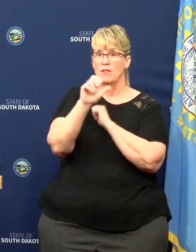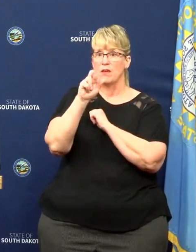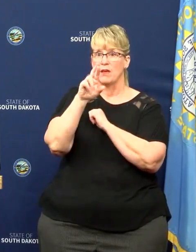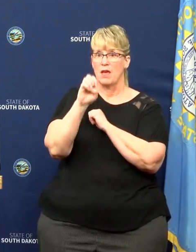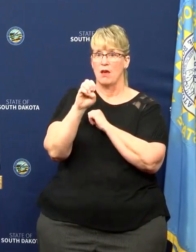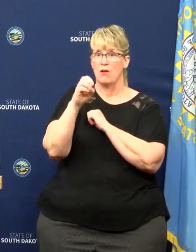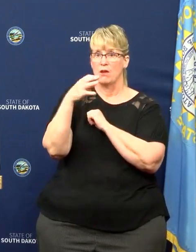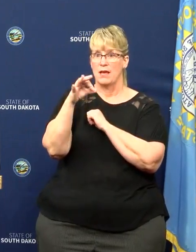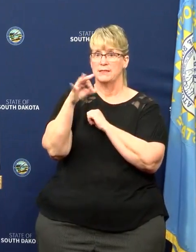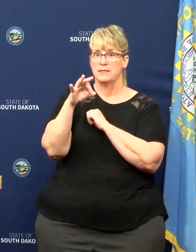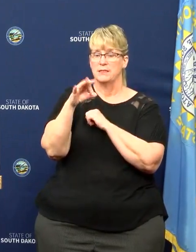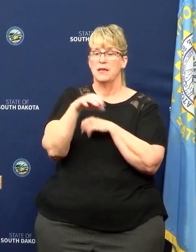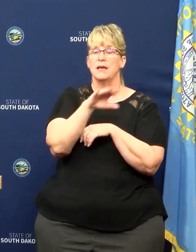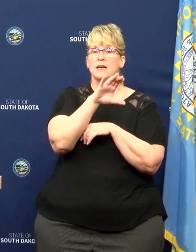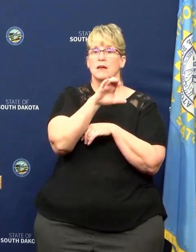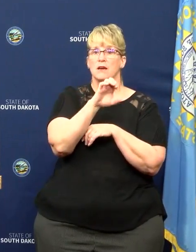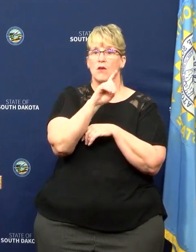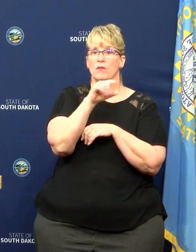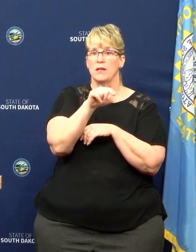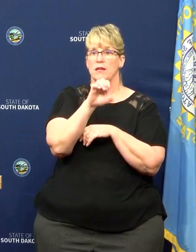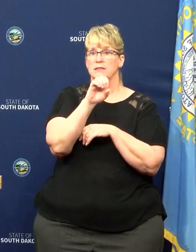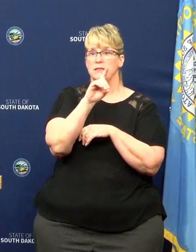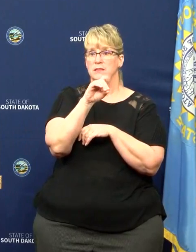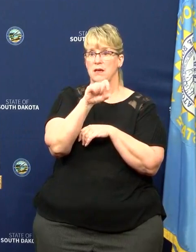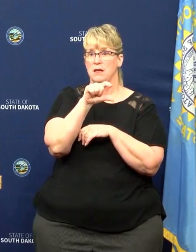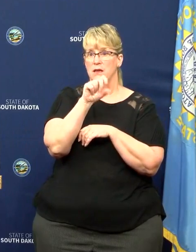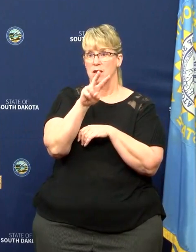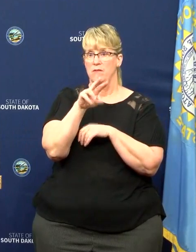app, is available on covid.sd.gov.